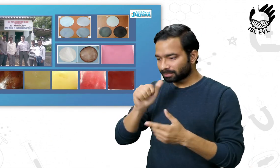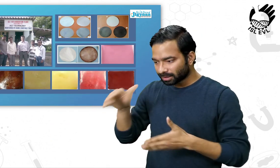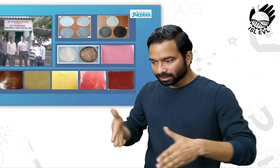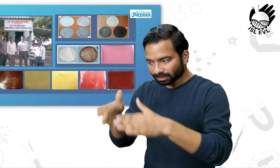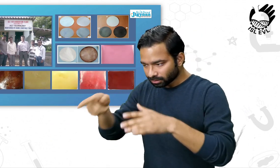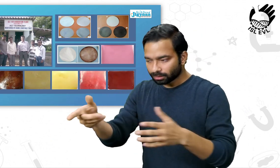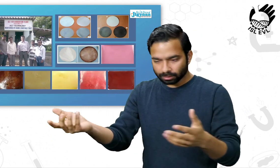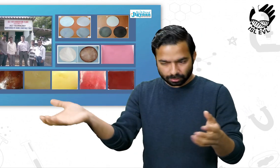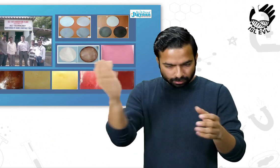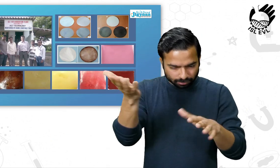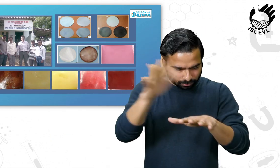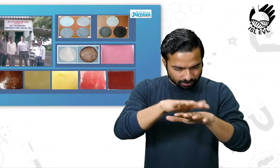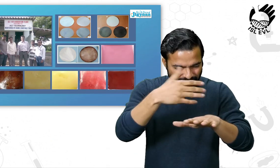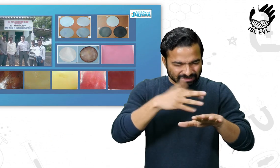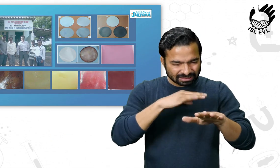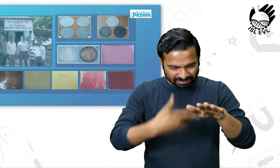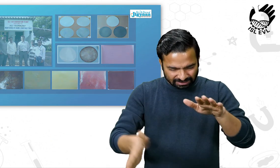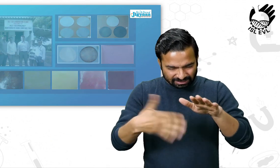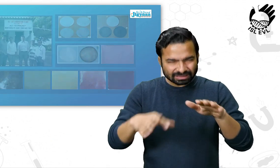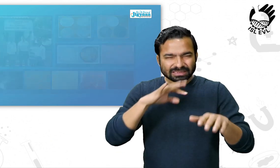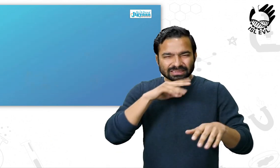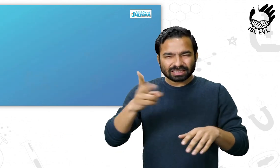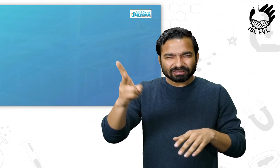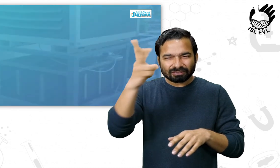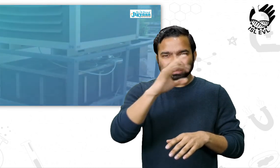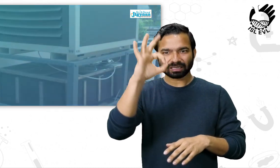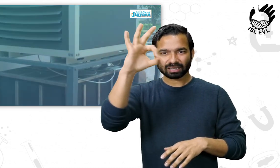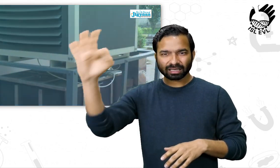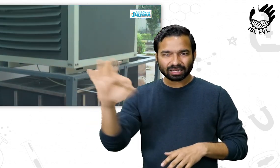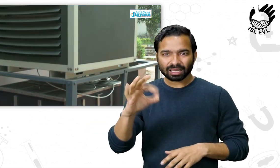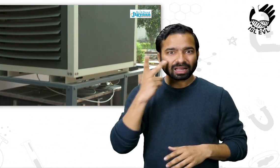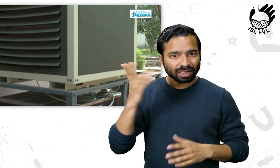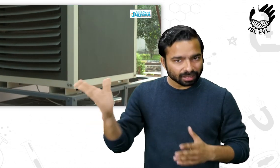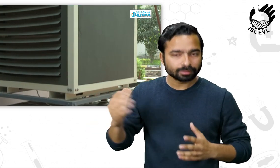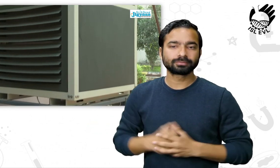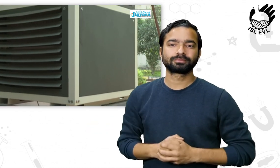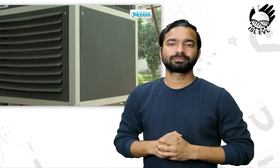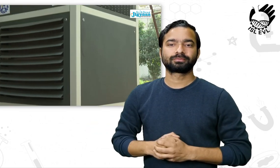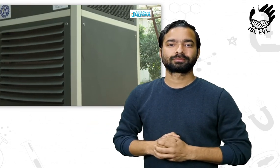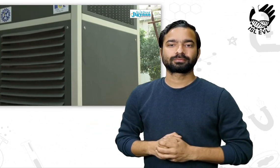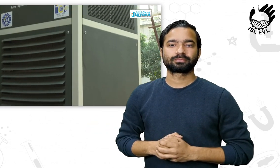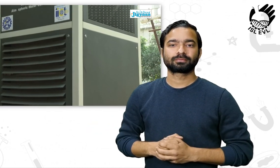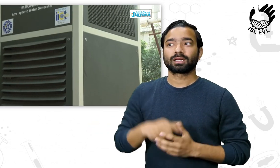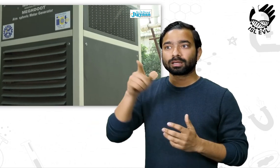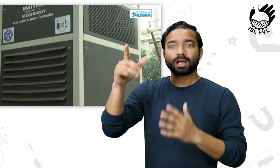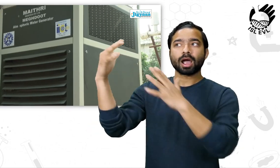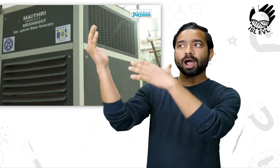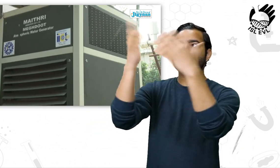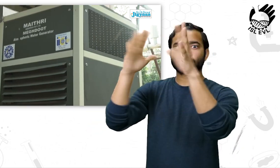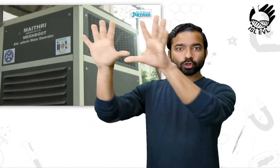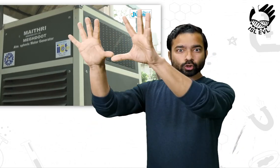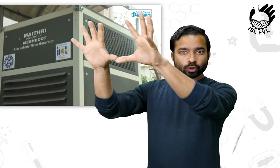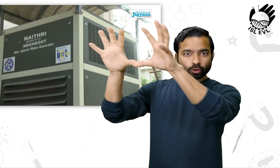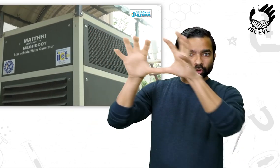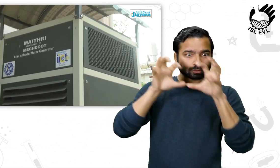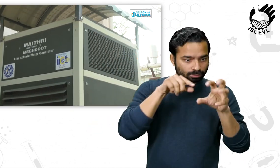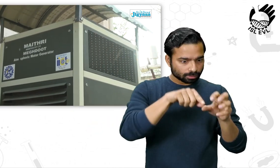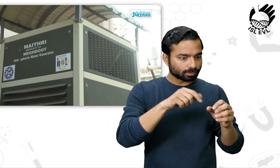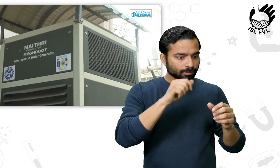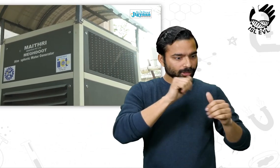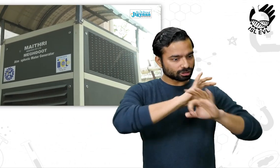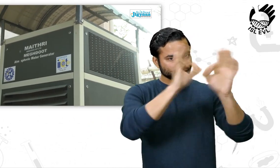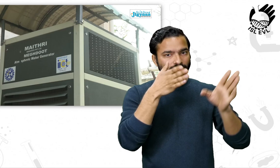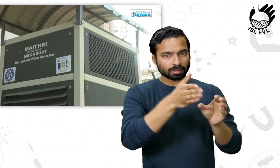groundwater and river water and also developed technology for generating